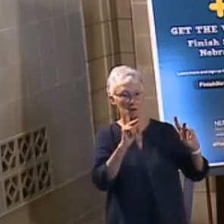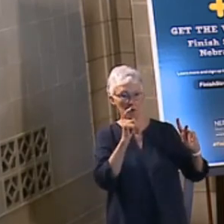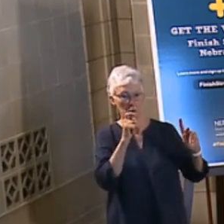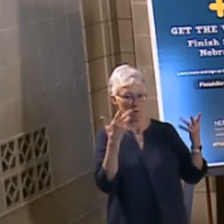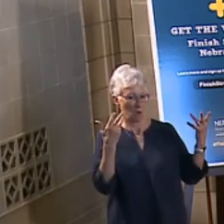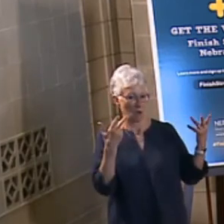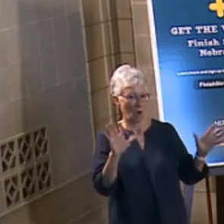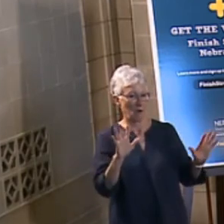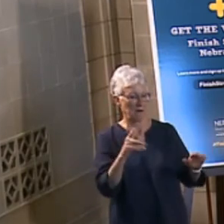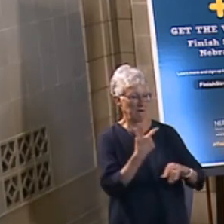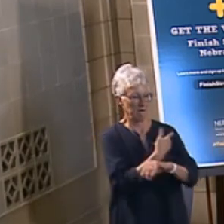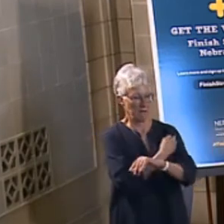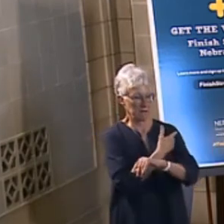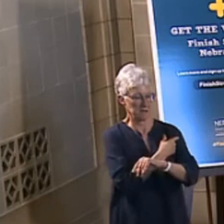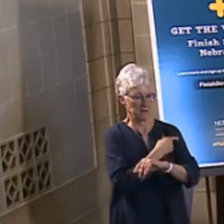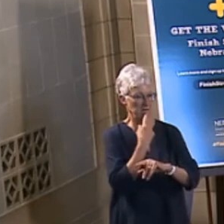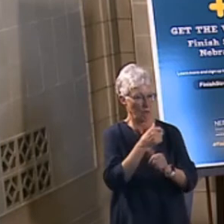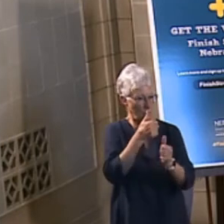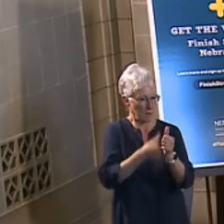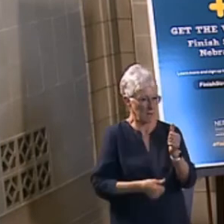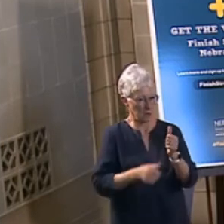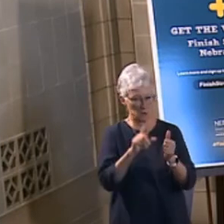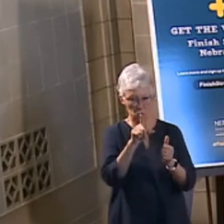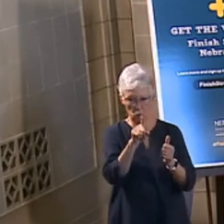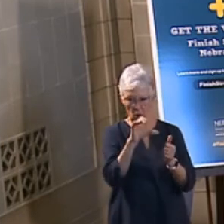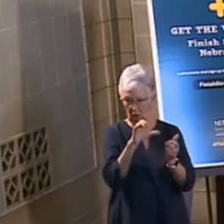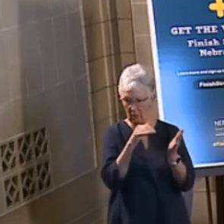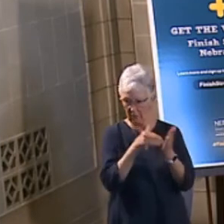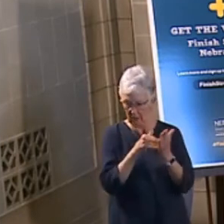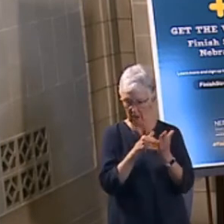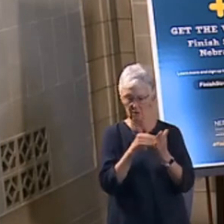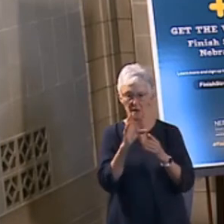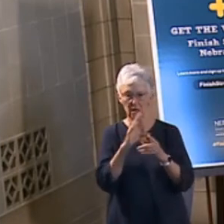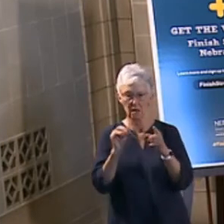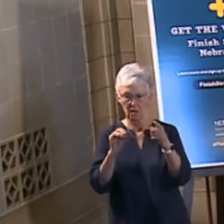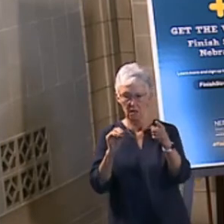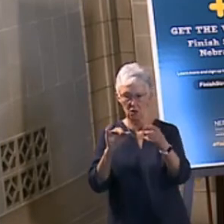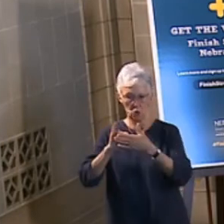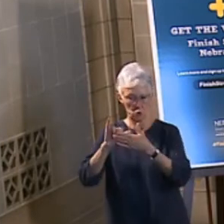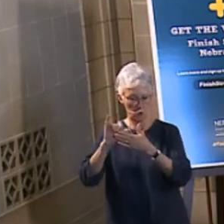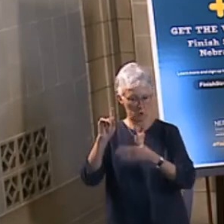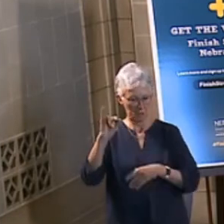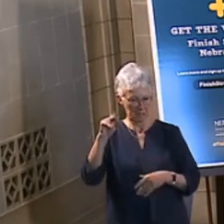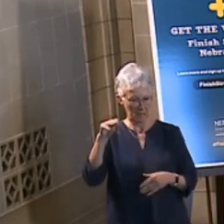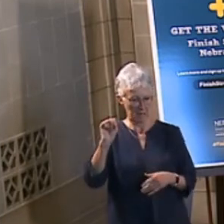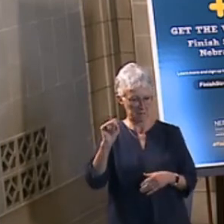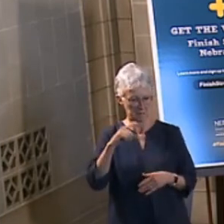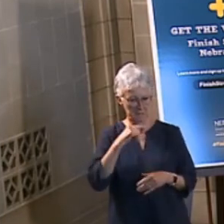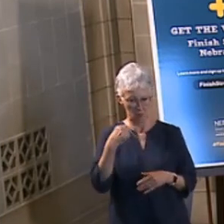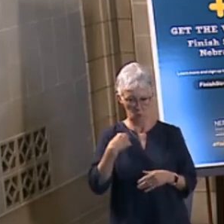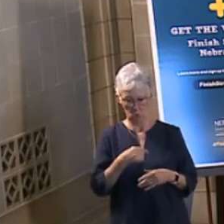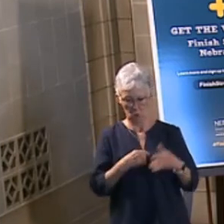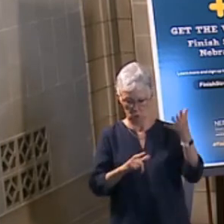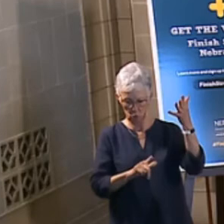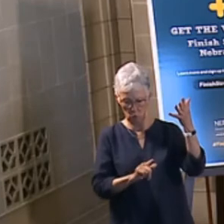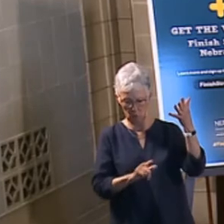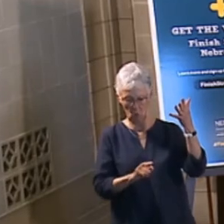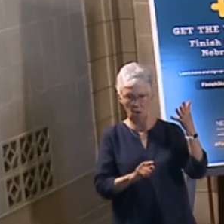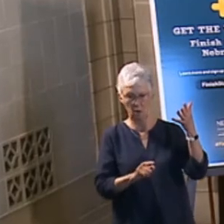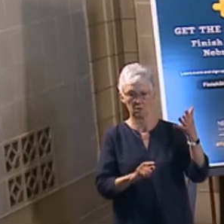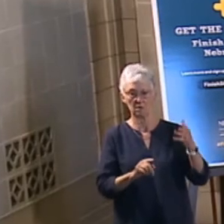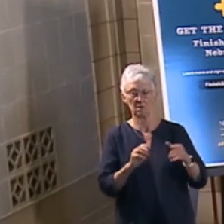,000. And I think the New York Times says 21%, number 21 for the number of doses used at 80%.